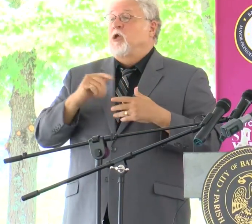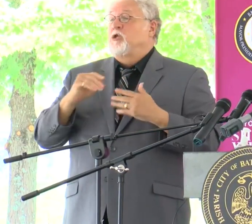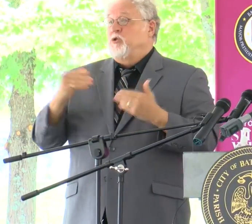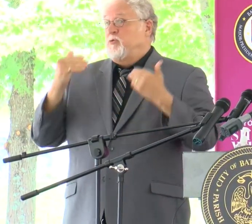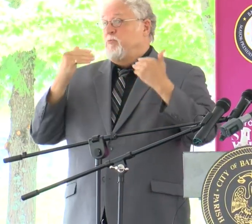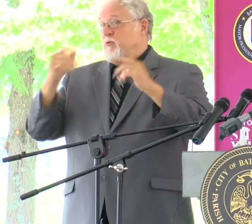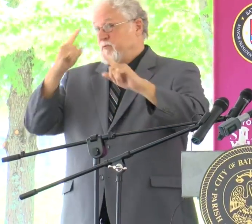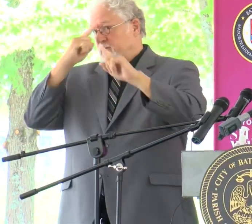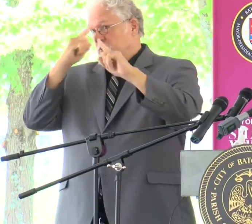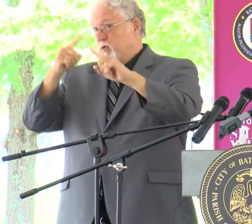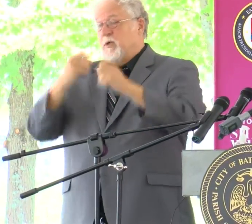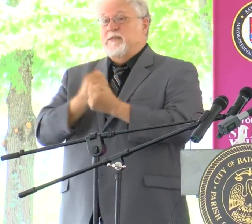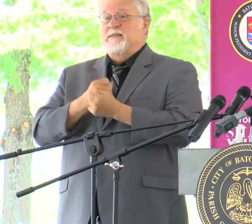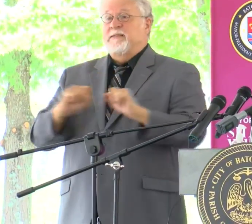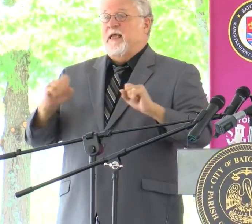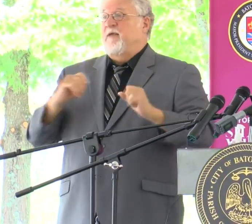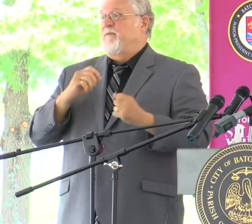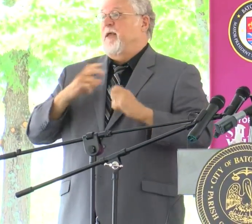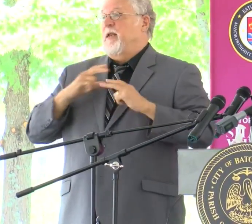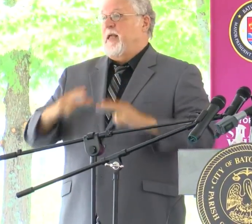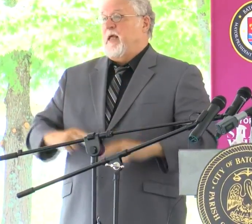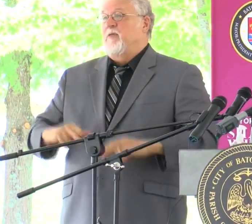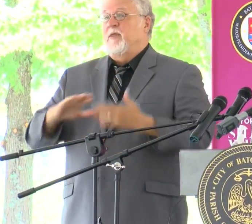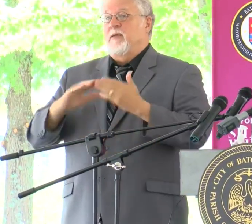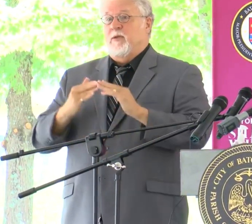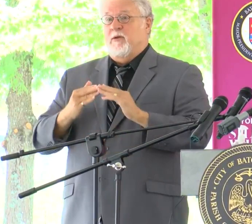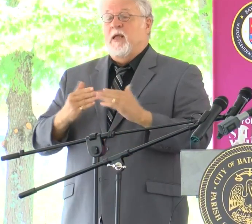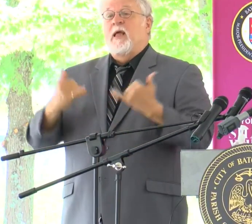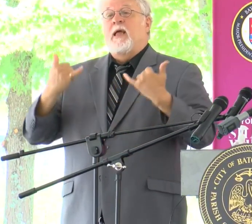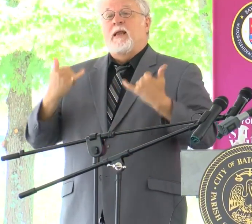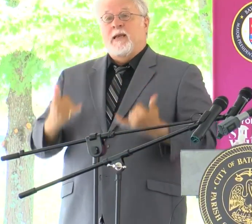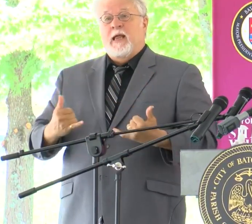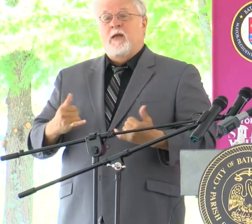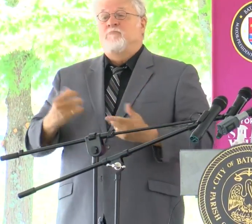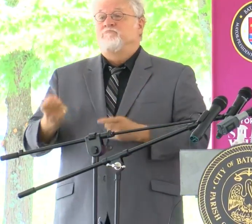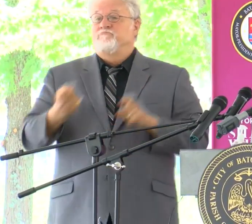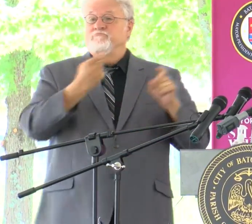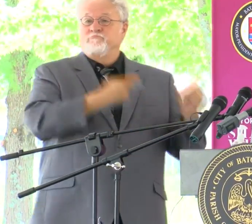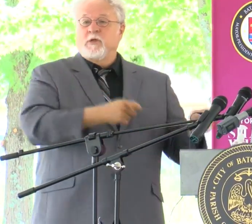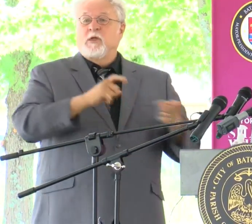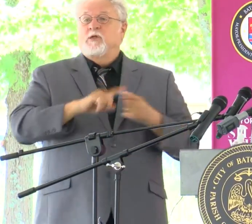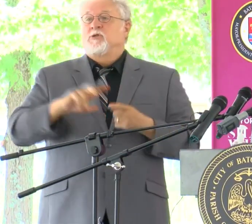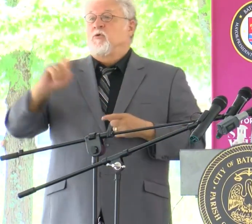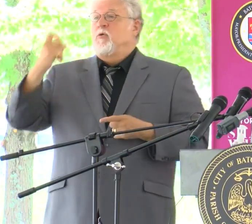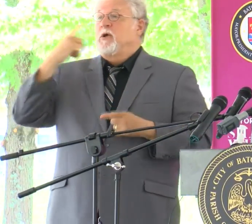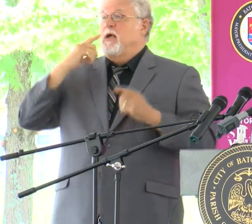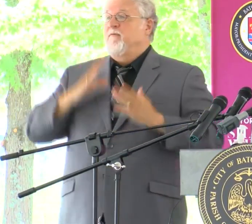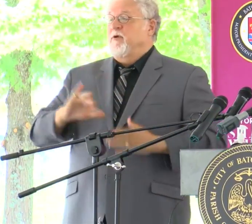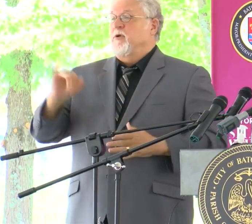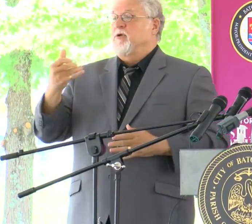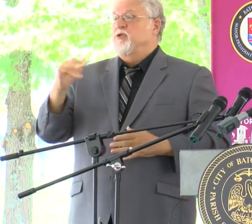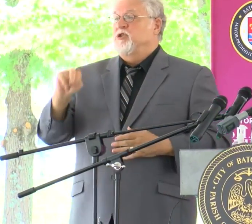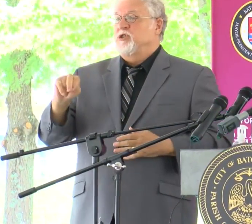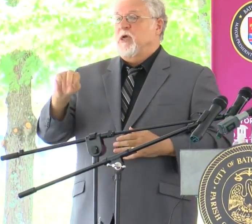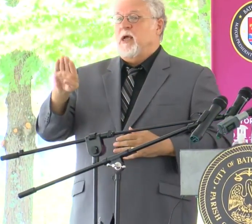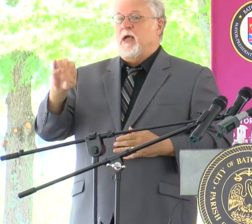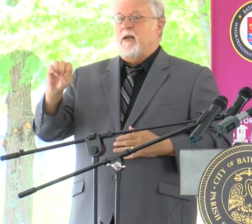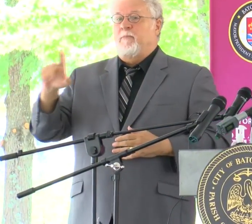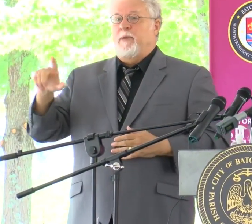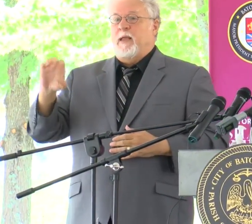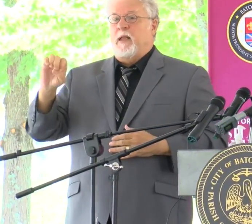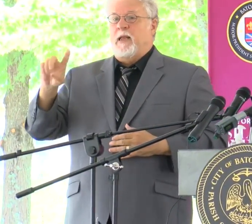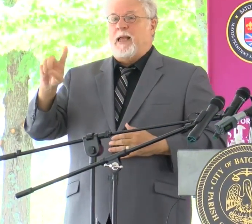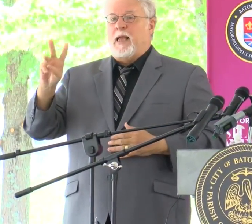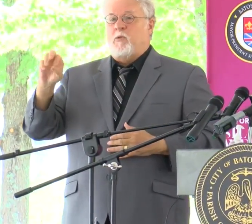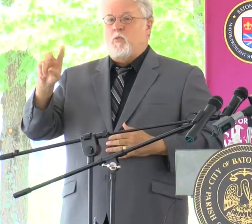towards a safe and healthy community. Now I will hand it over to Governor John Bill Edwards. Please welcome